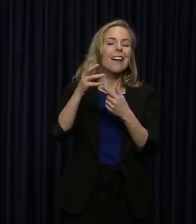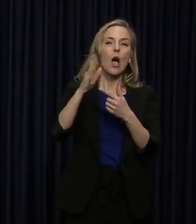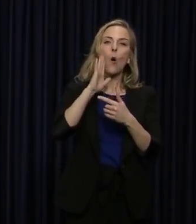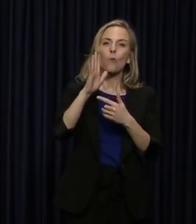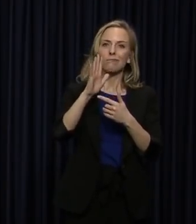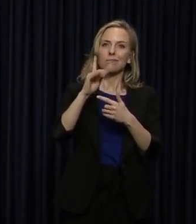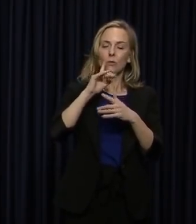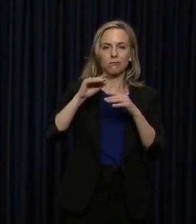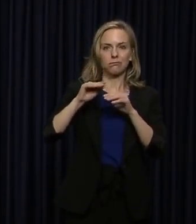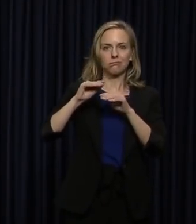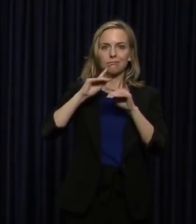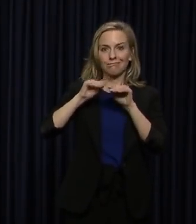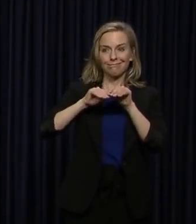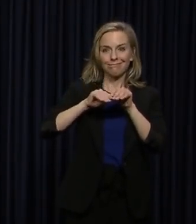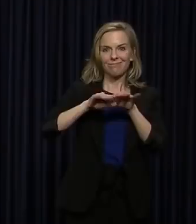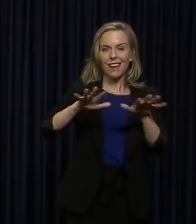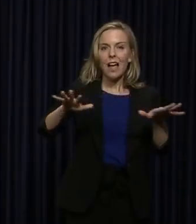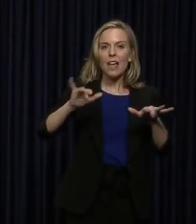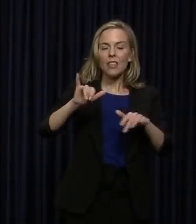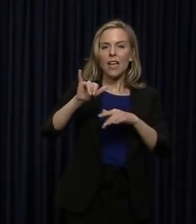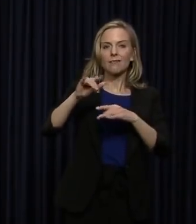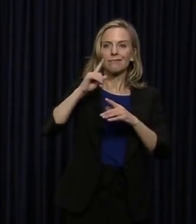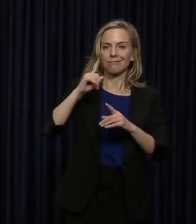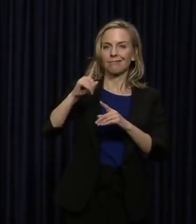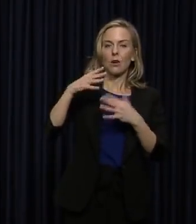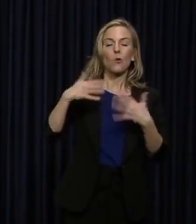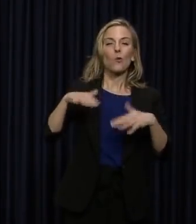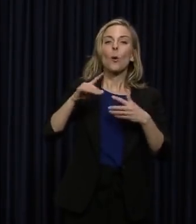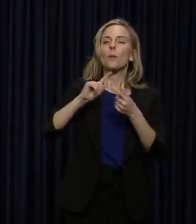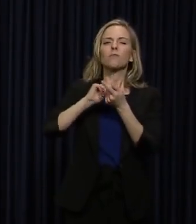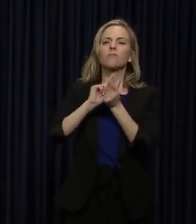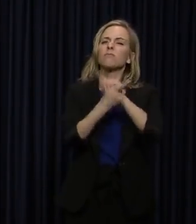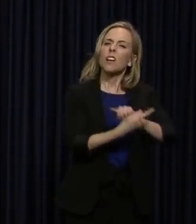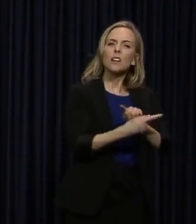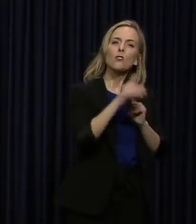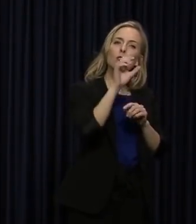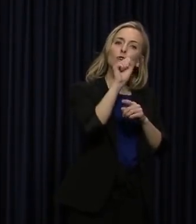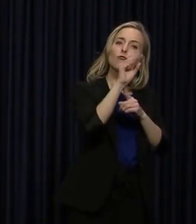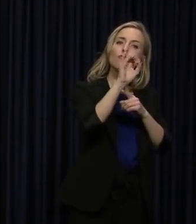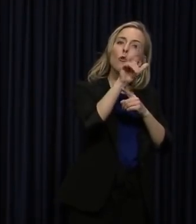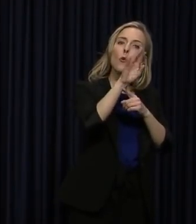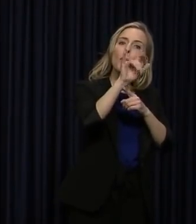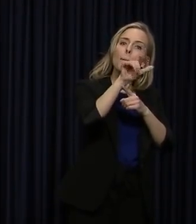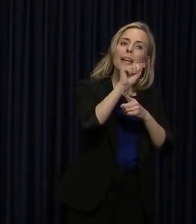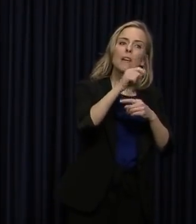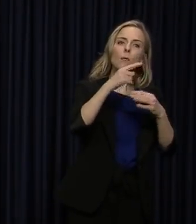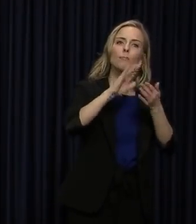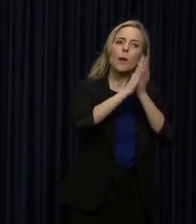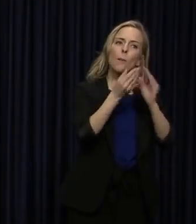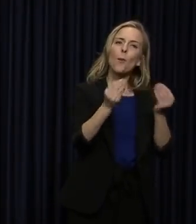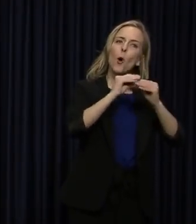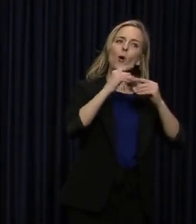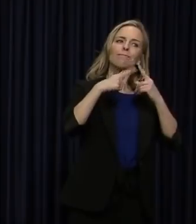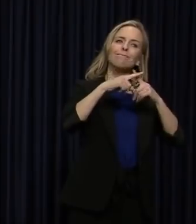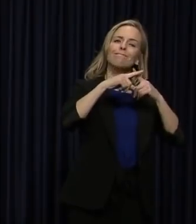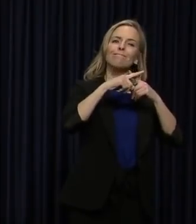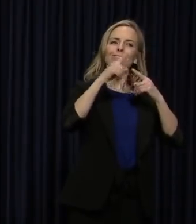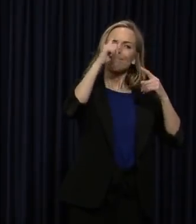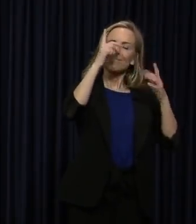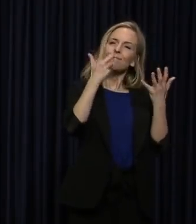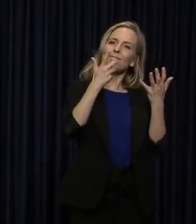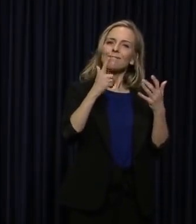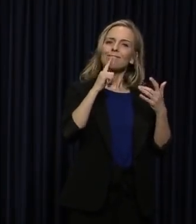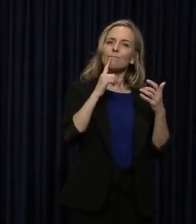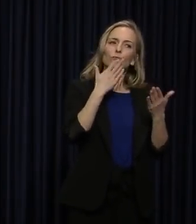I want to fill social media with the positive things that we should be doing. Whether that is helping a neighbor,